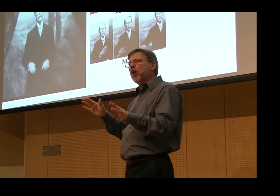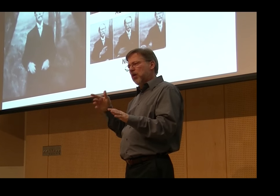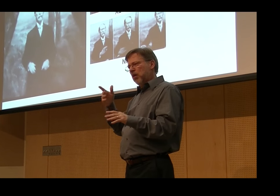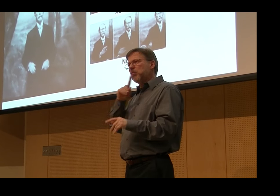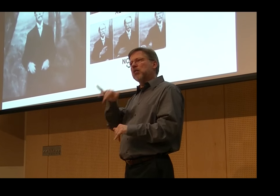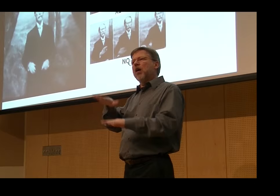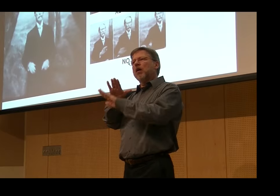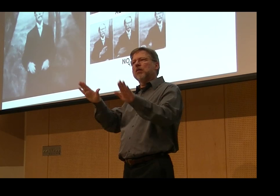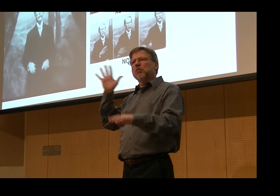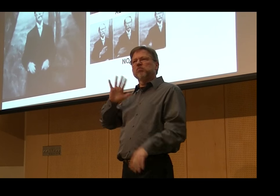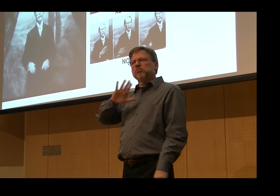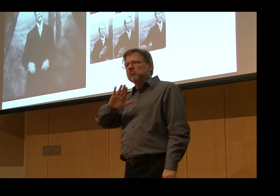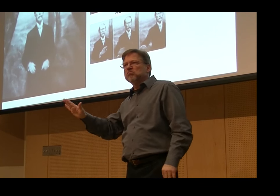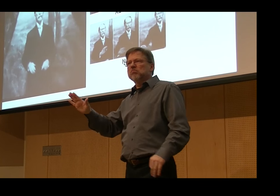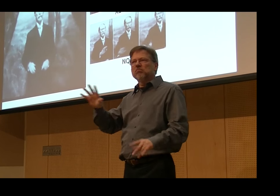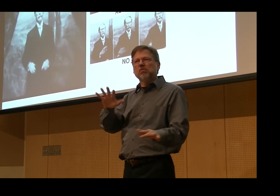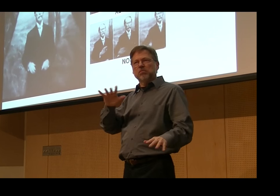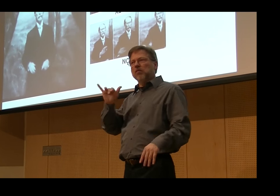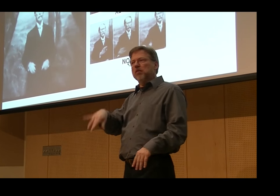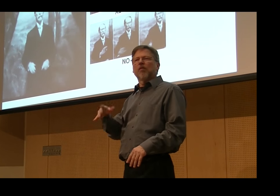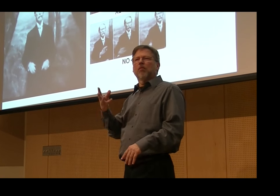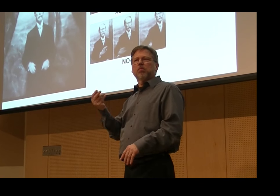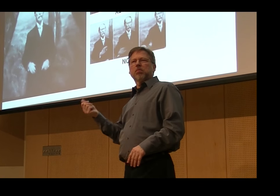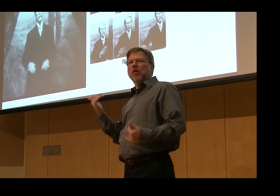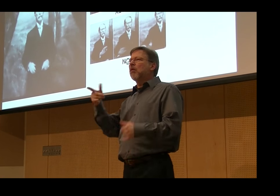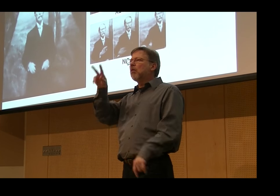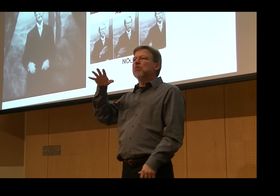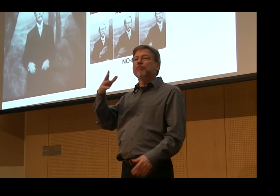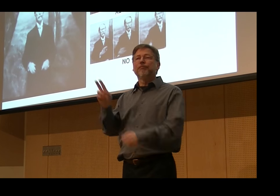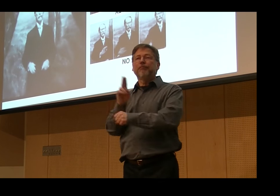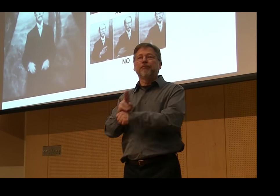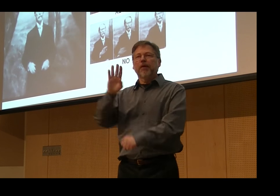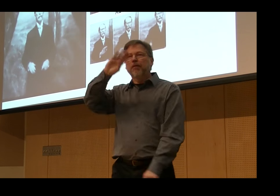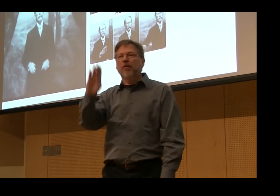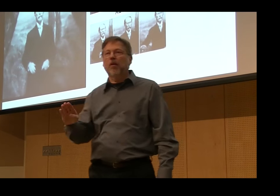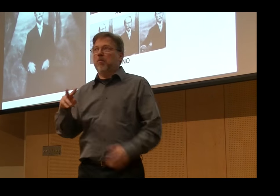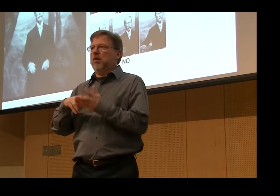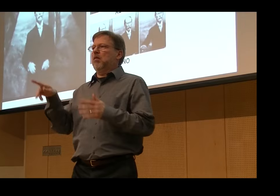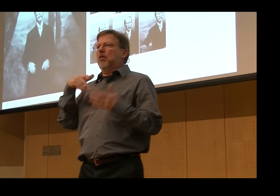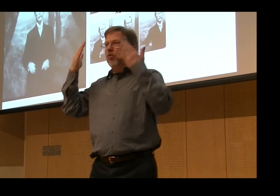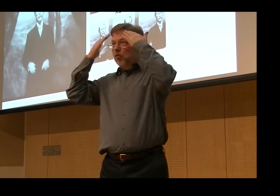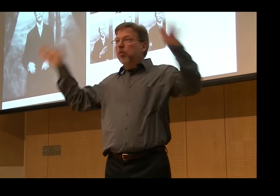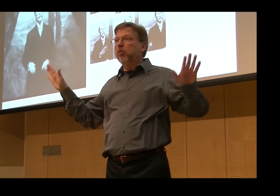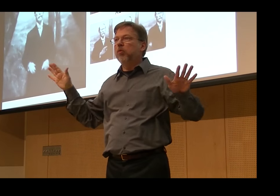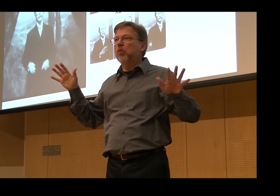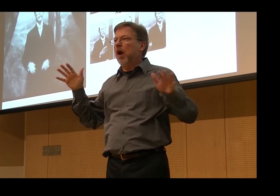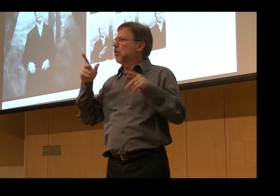behind it. The full circle disappeared, was reduced, and then the sign